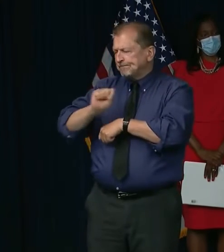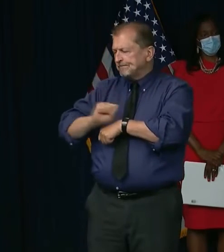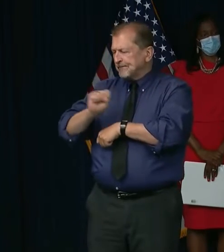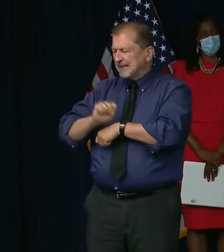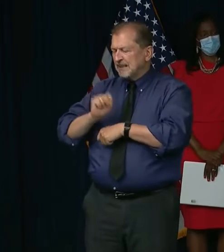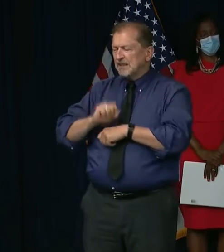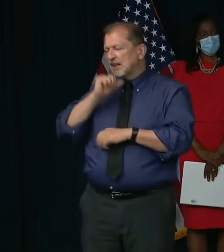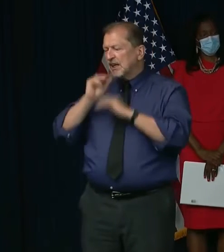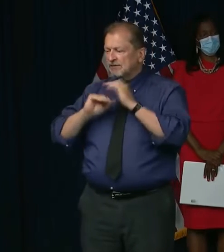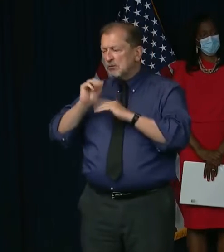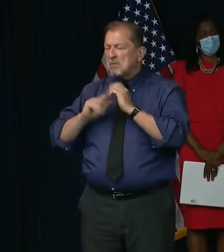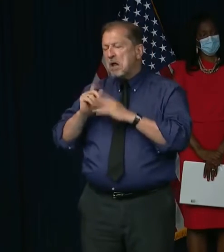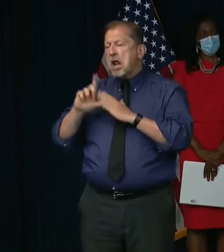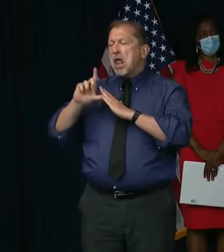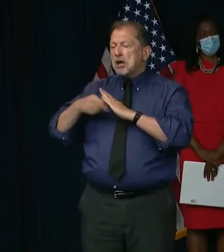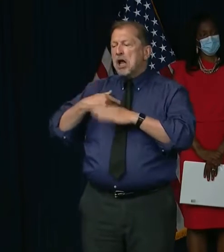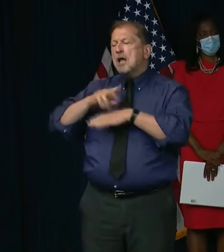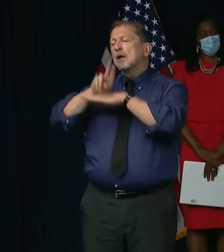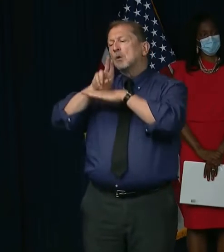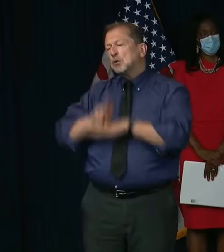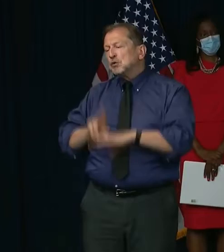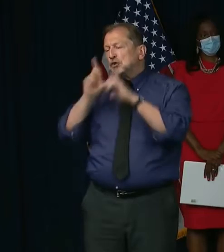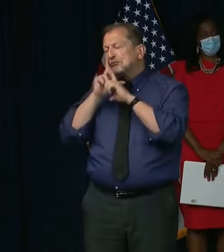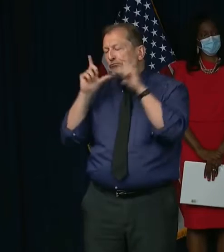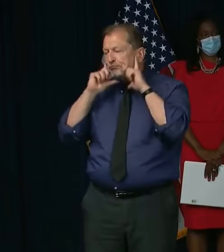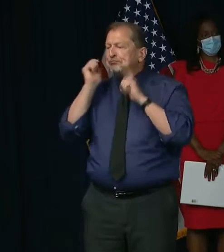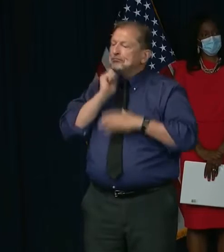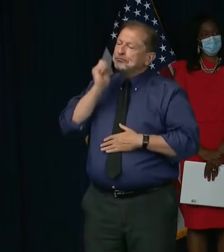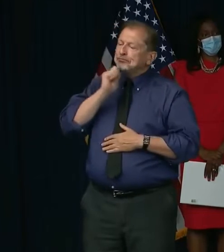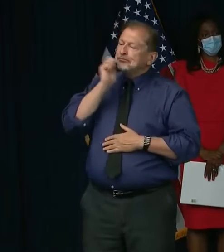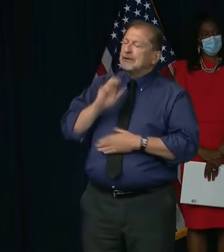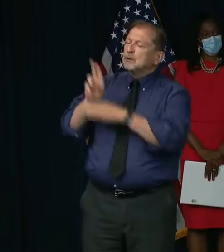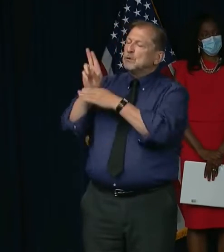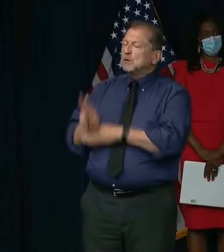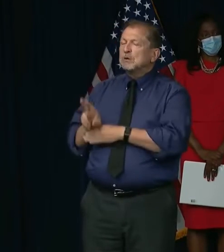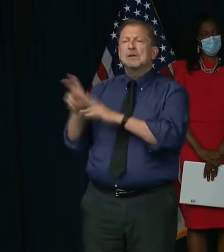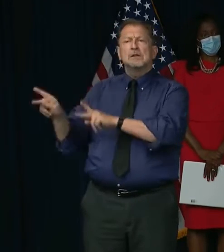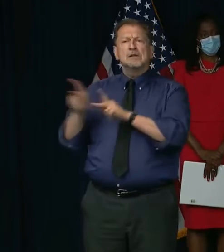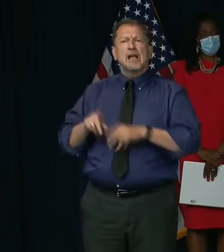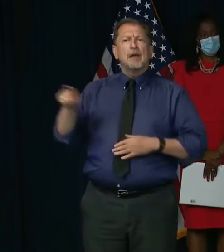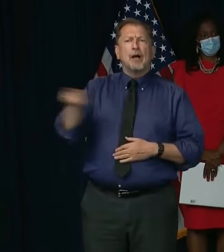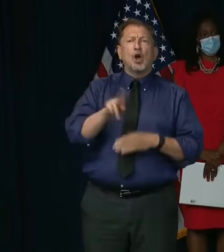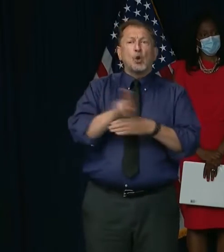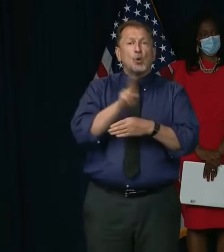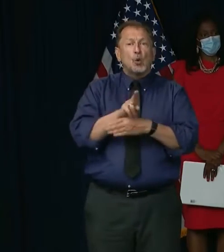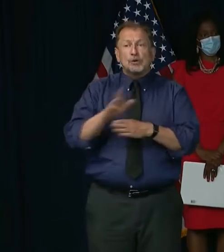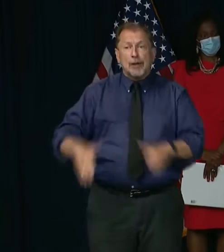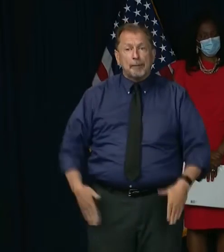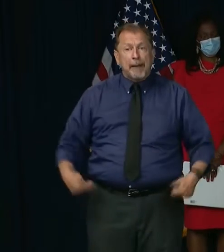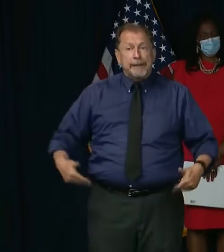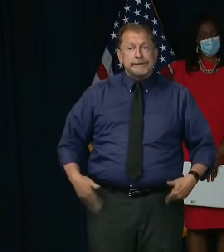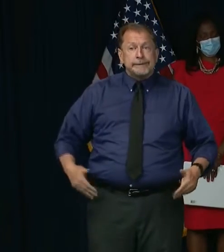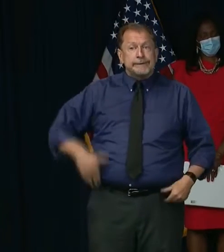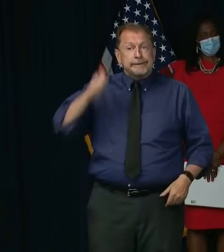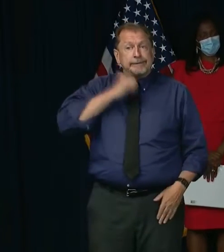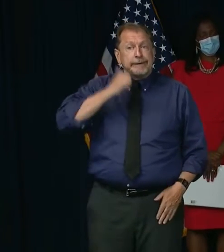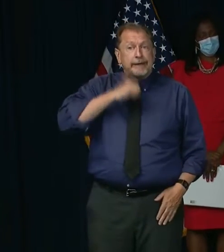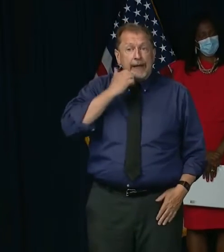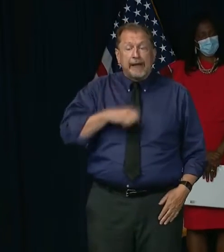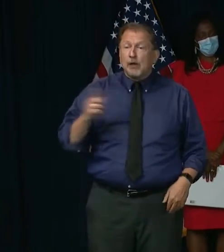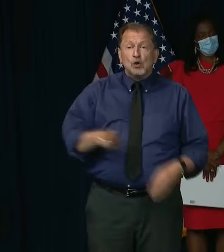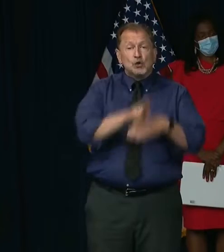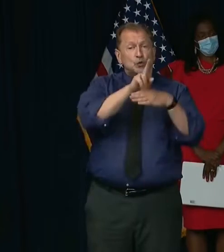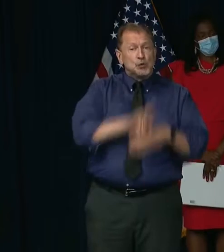But over time, I learned to get used to them, just like you learn to get used to wearing pants every day. And